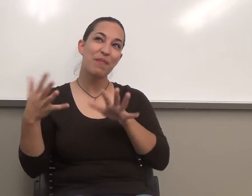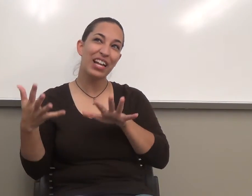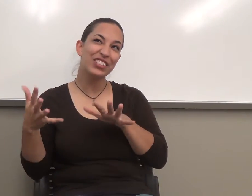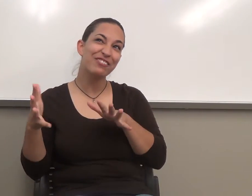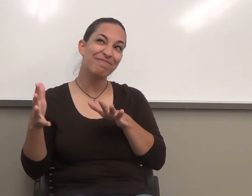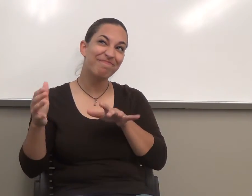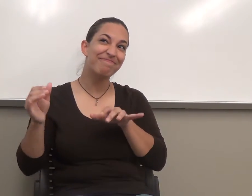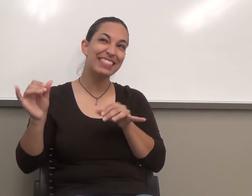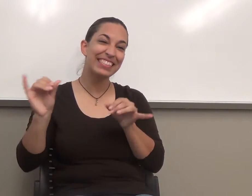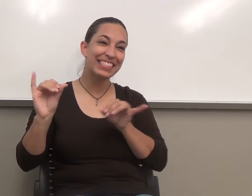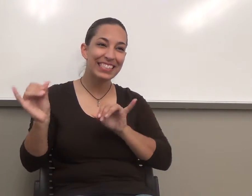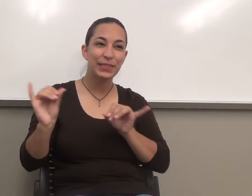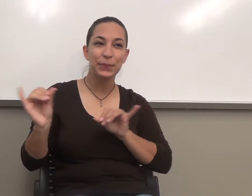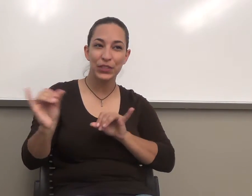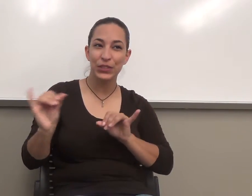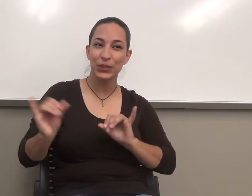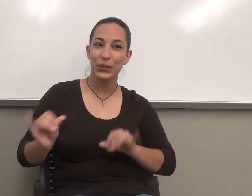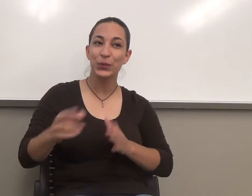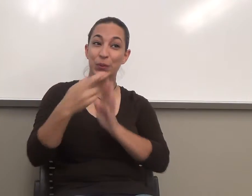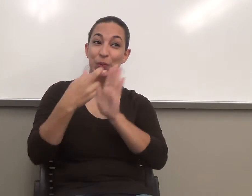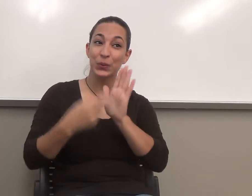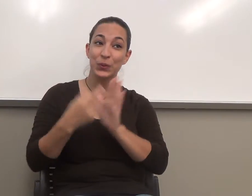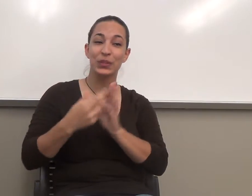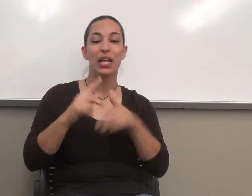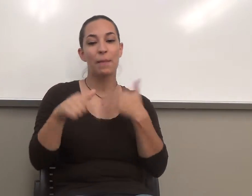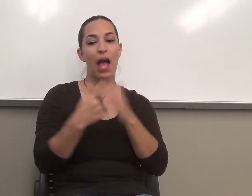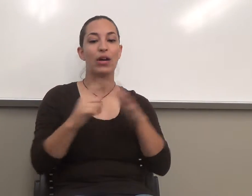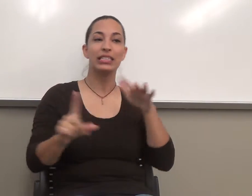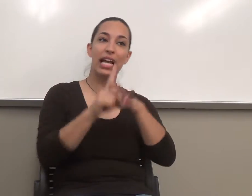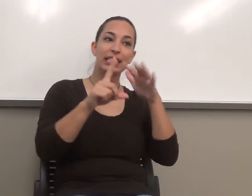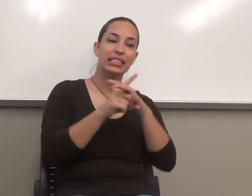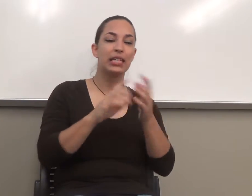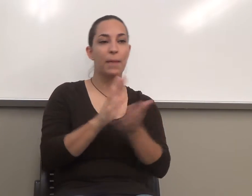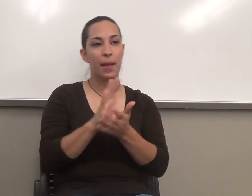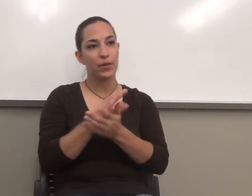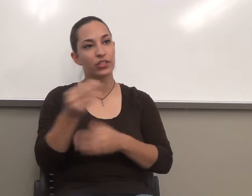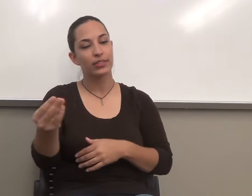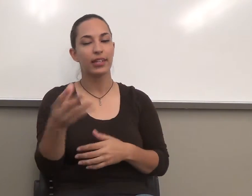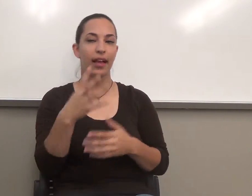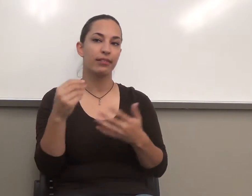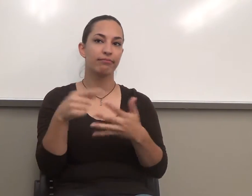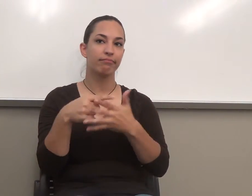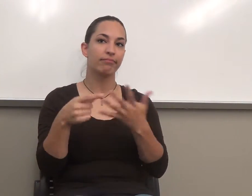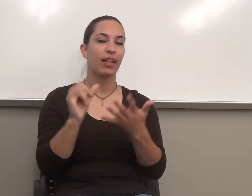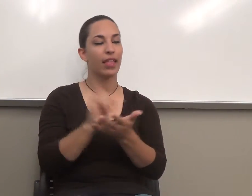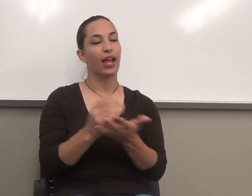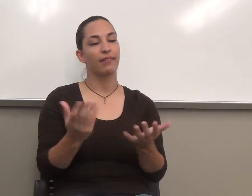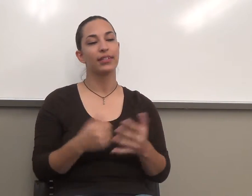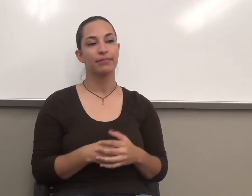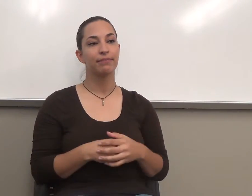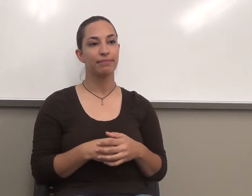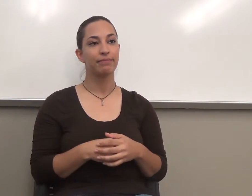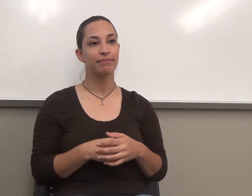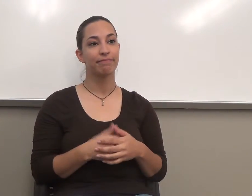rules, as far as attendance, papers, and that kind of thing. Okay? Okay. So